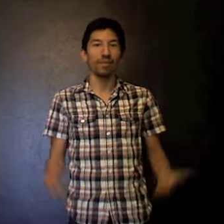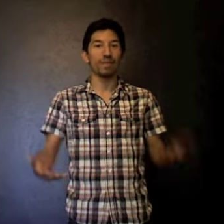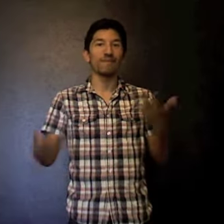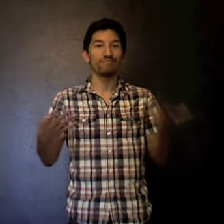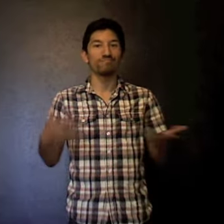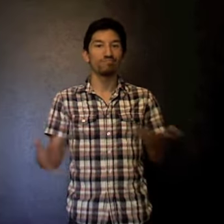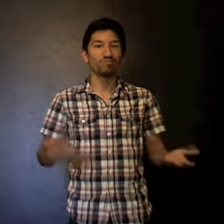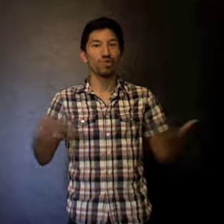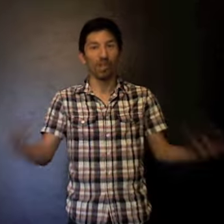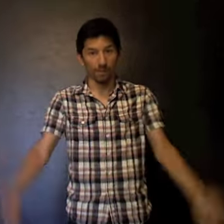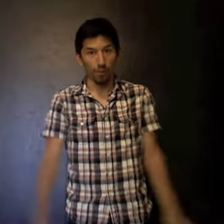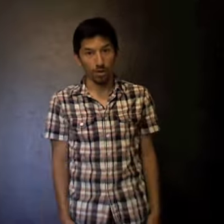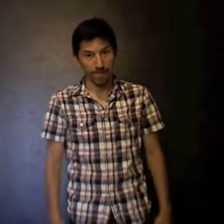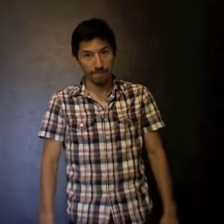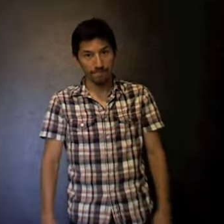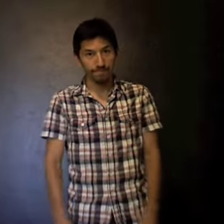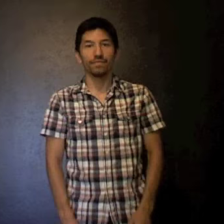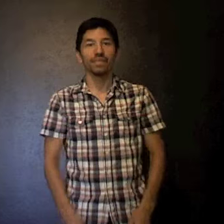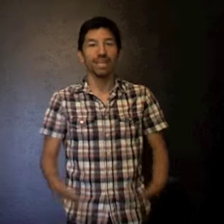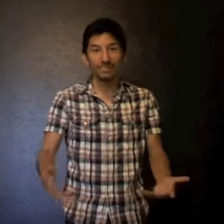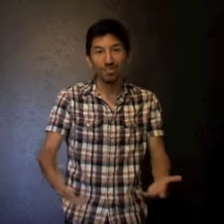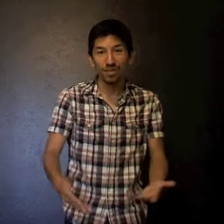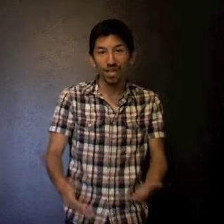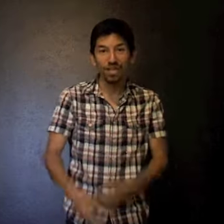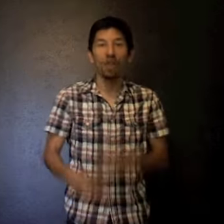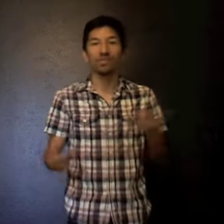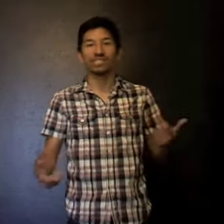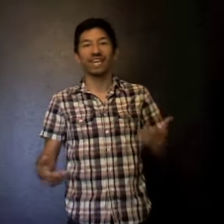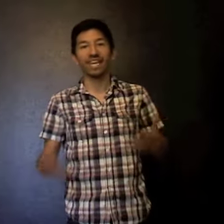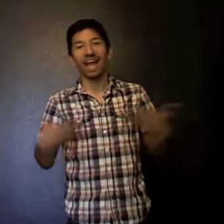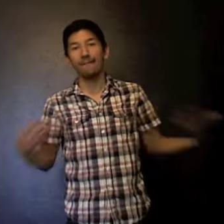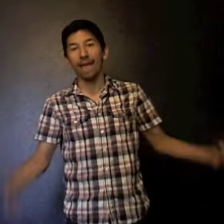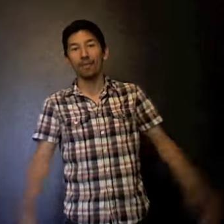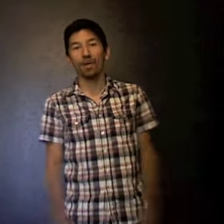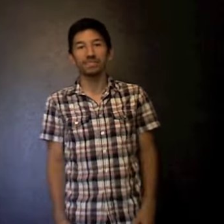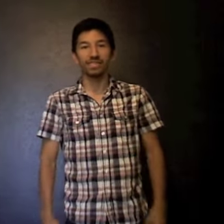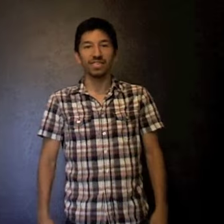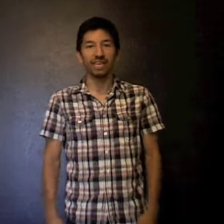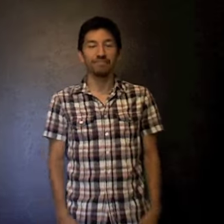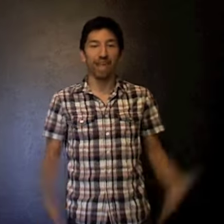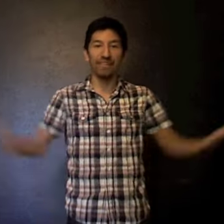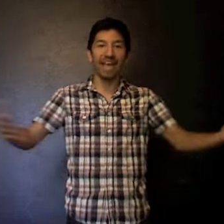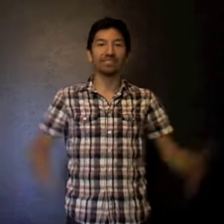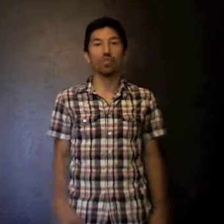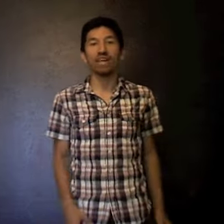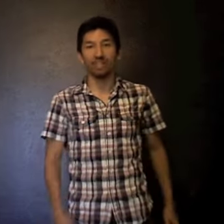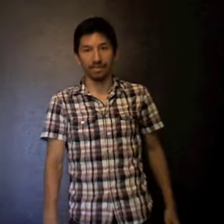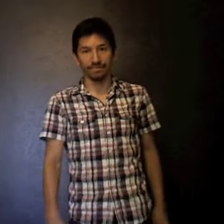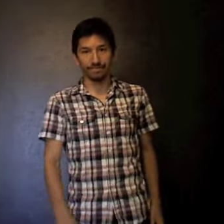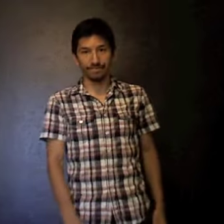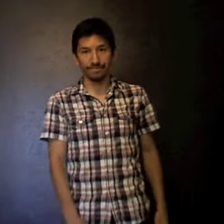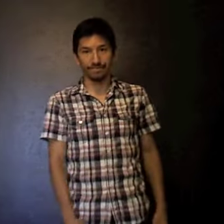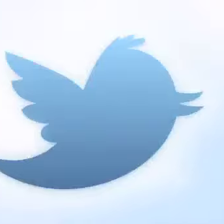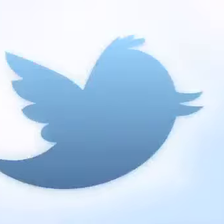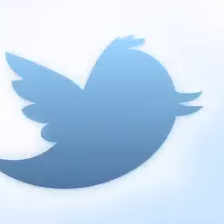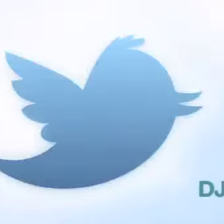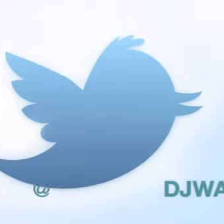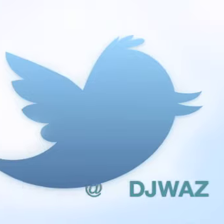about three or four of them. Thanks for tuning in. Once again, I'm Matt Wozbinski and that's Woz Up. Twitter.